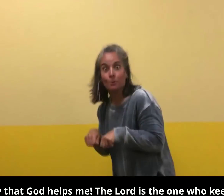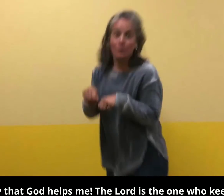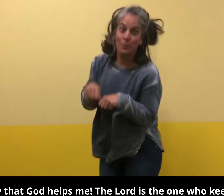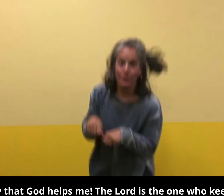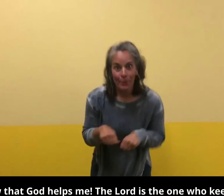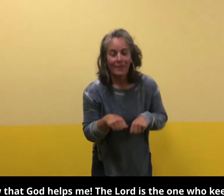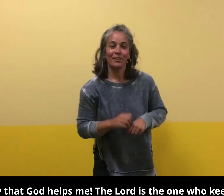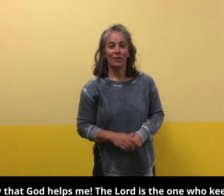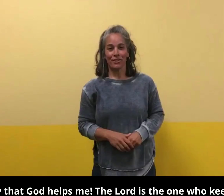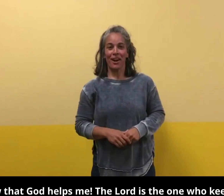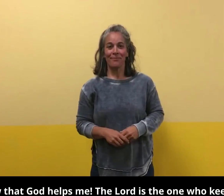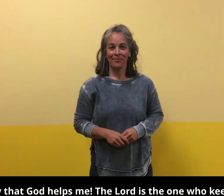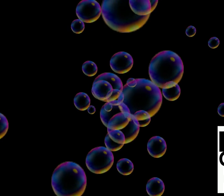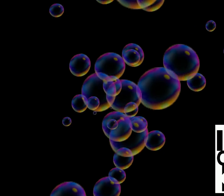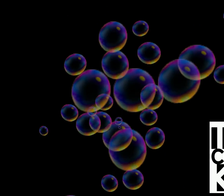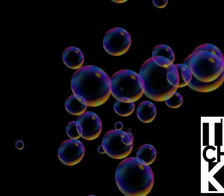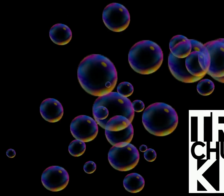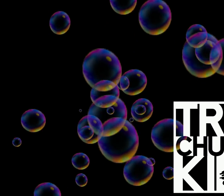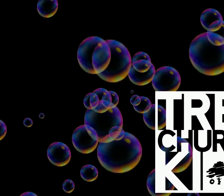good job good